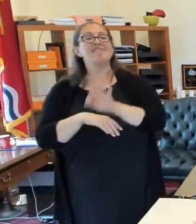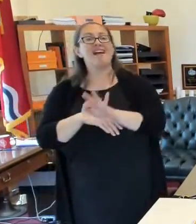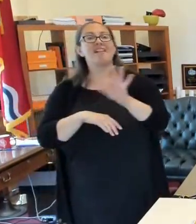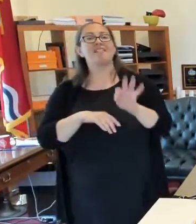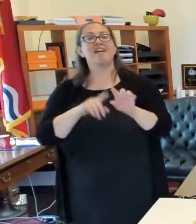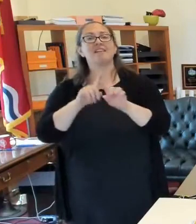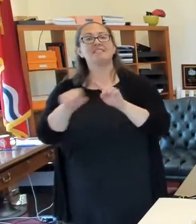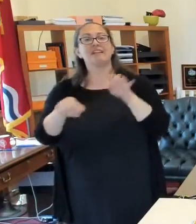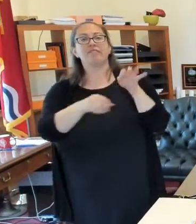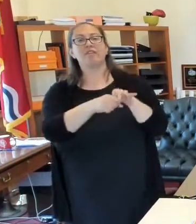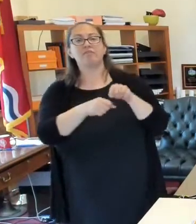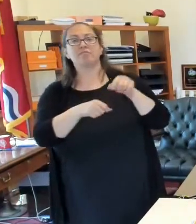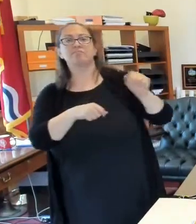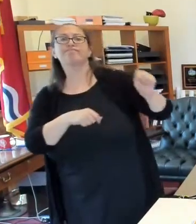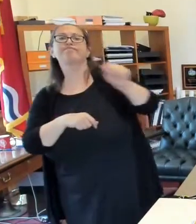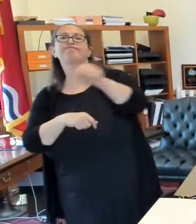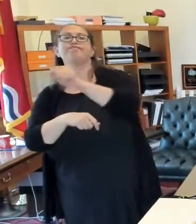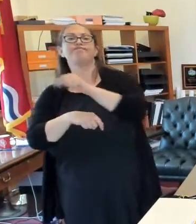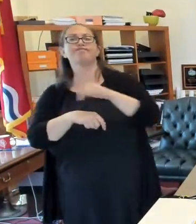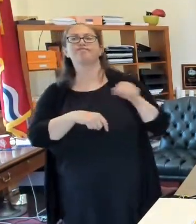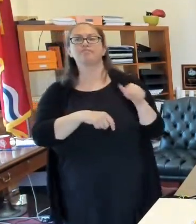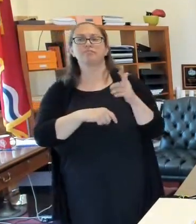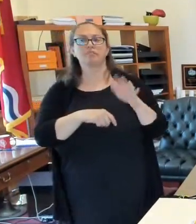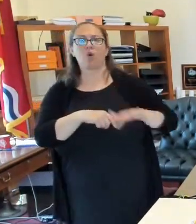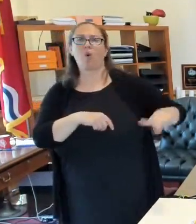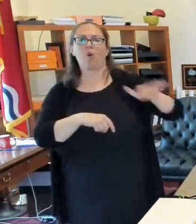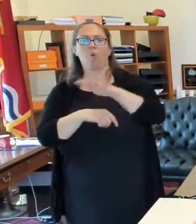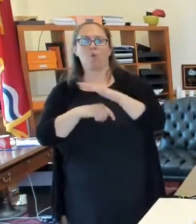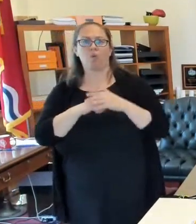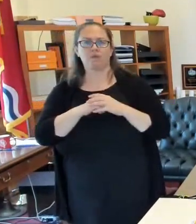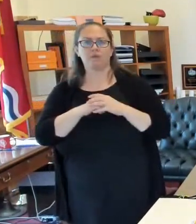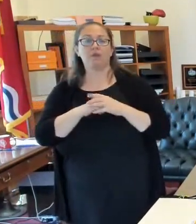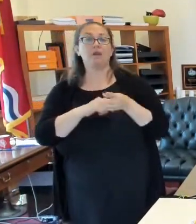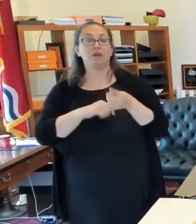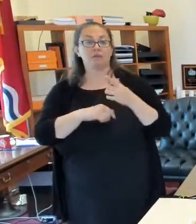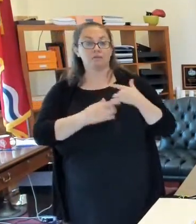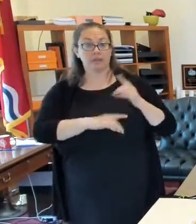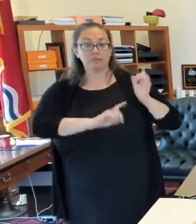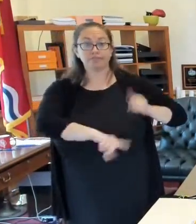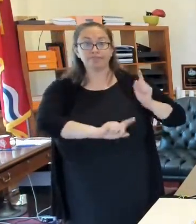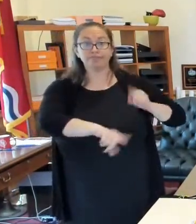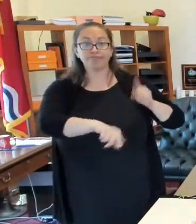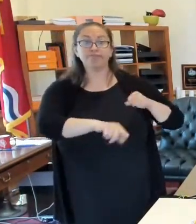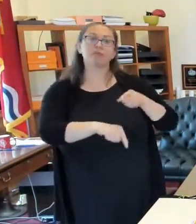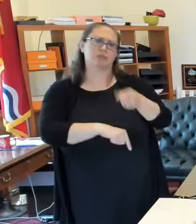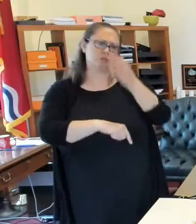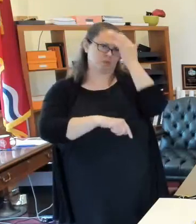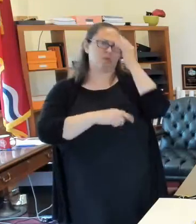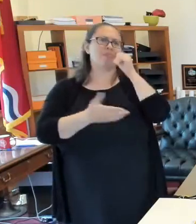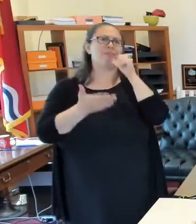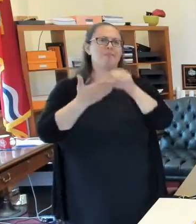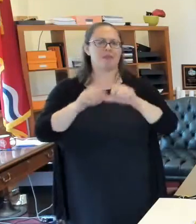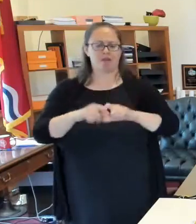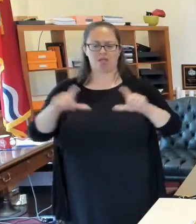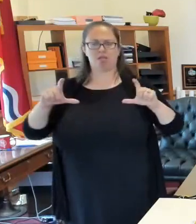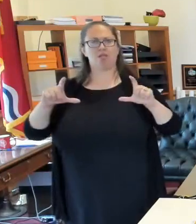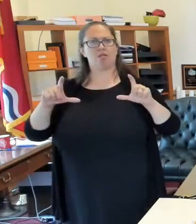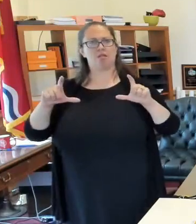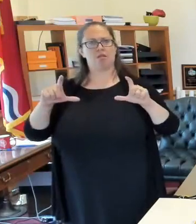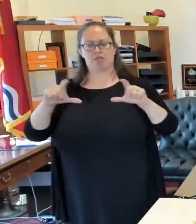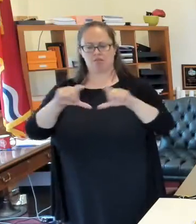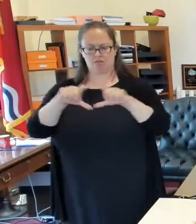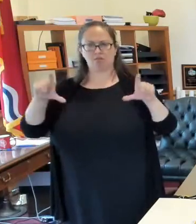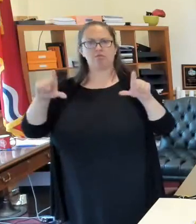If you, for those of you who are vote, regular voters, you know, you've got a card in the mail that said, that reminds